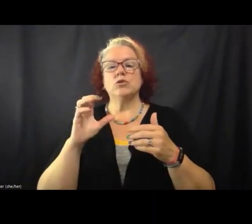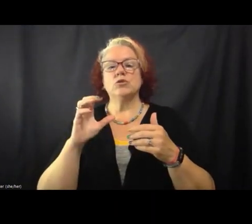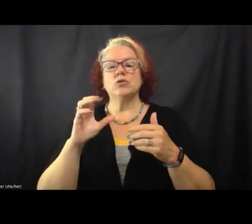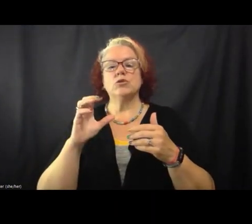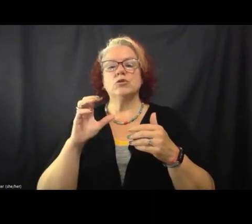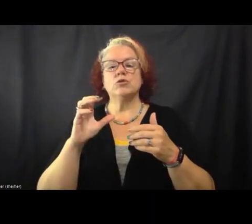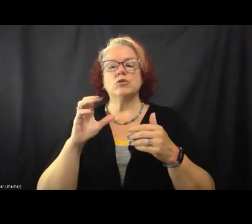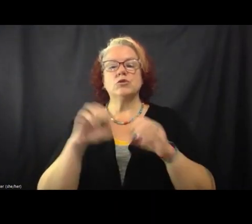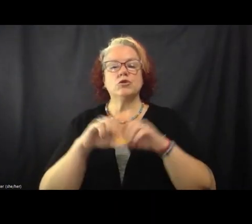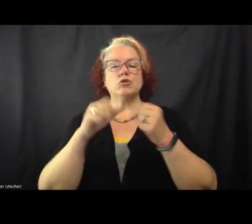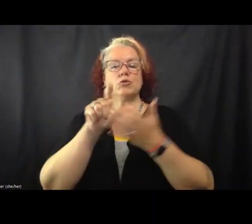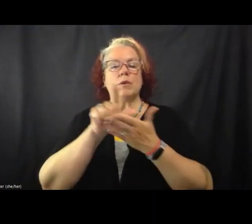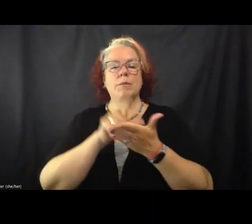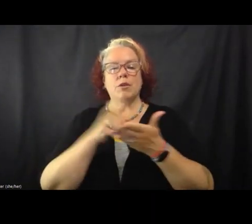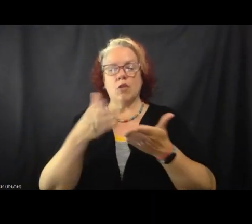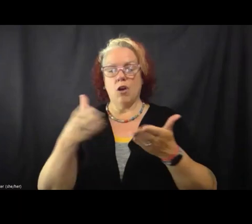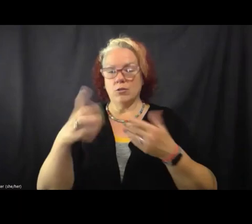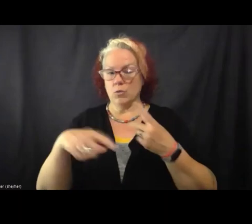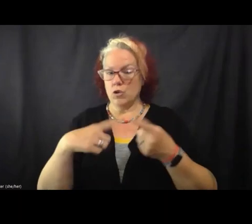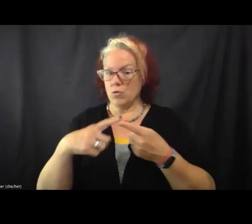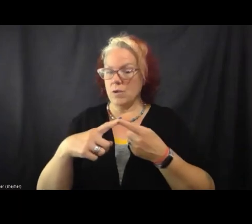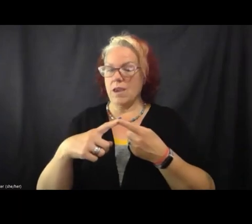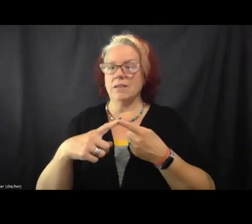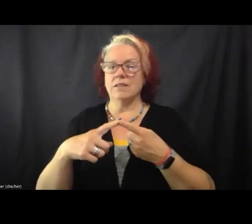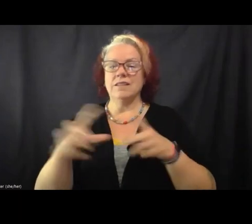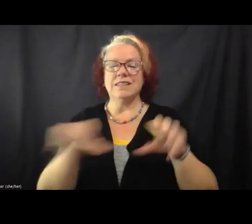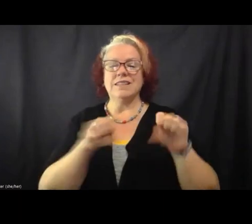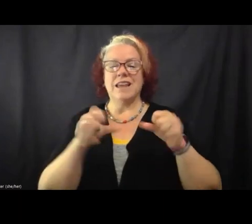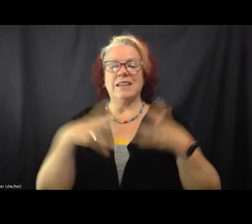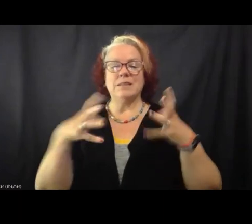much, you can take away as much power as possible.